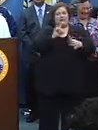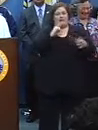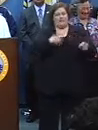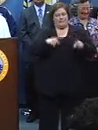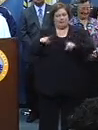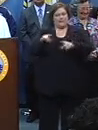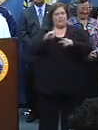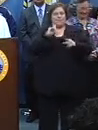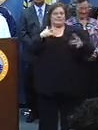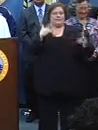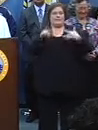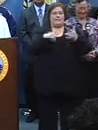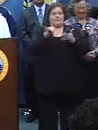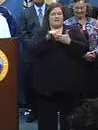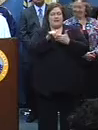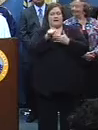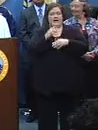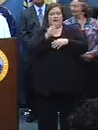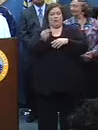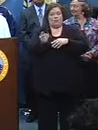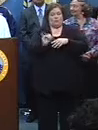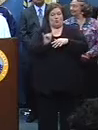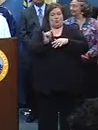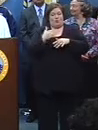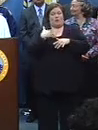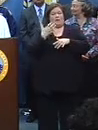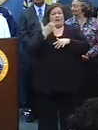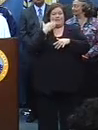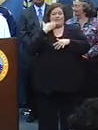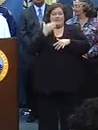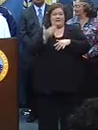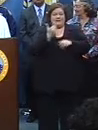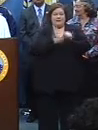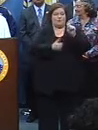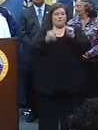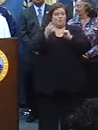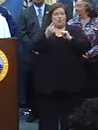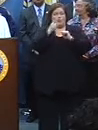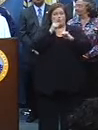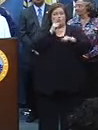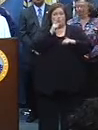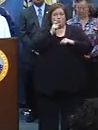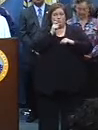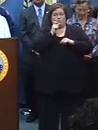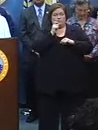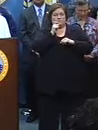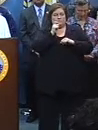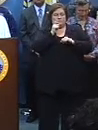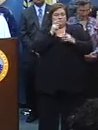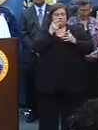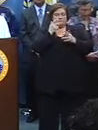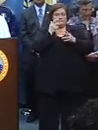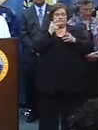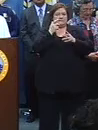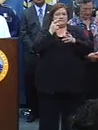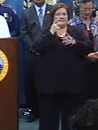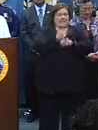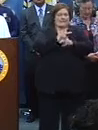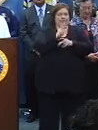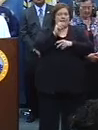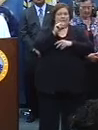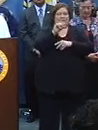now, and we're very excited about that. I also want to thank everyone who had a part in keeping Endymion